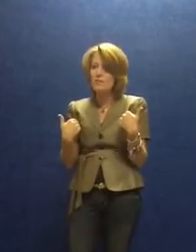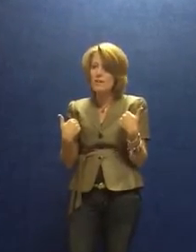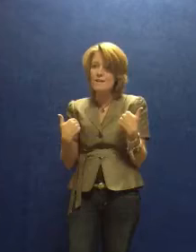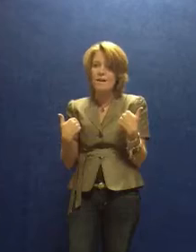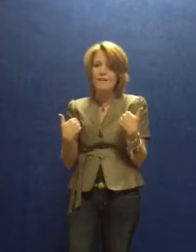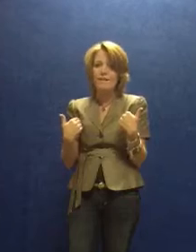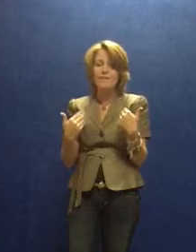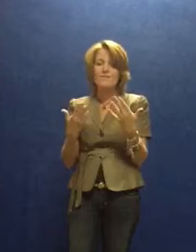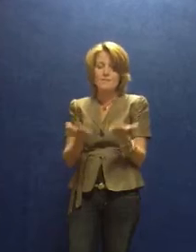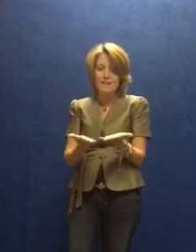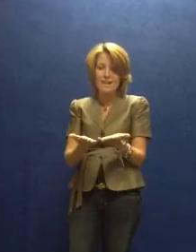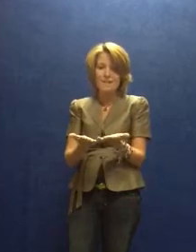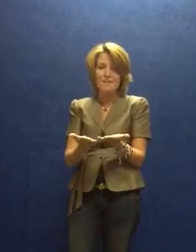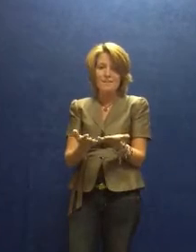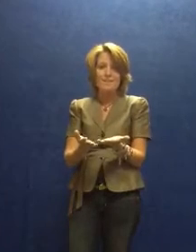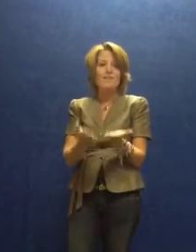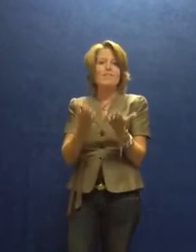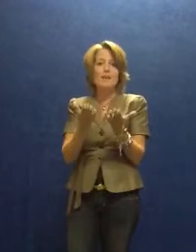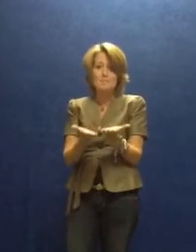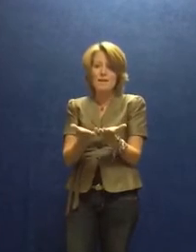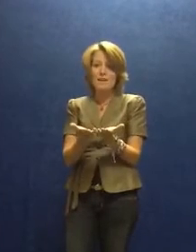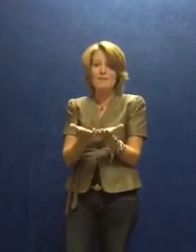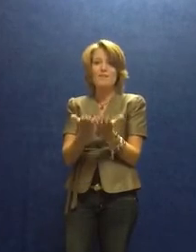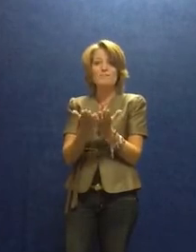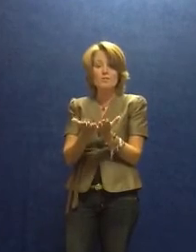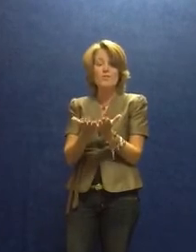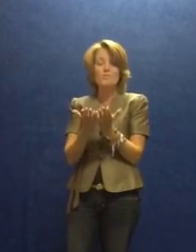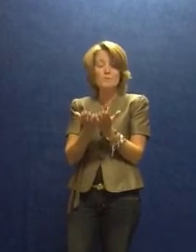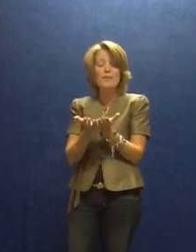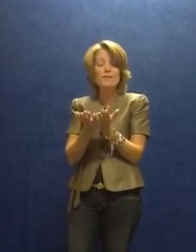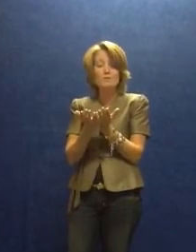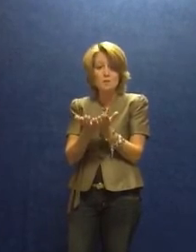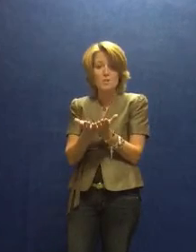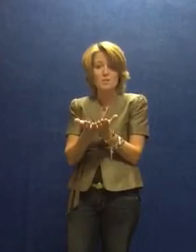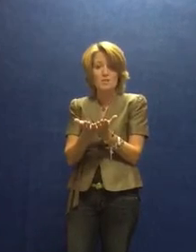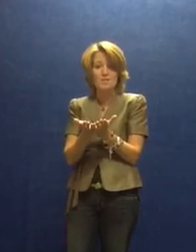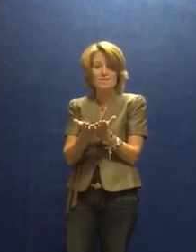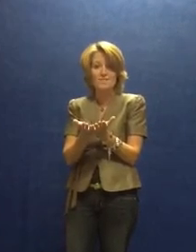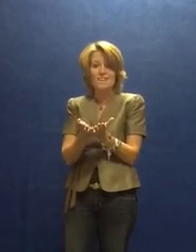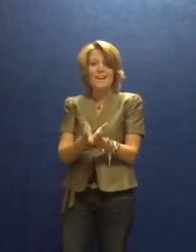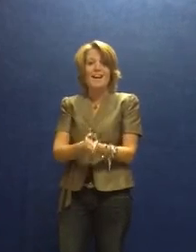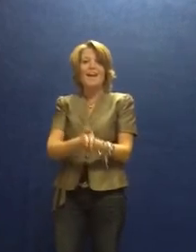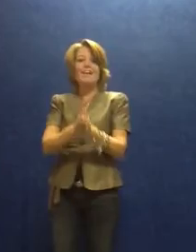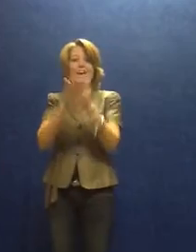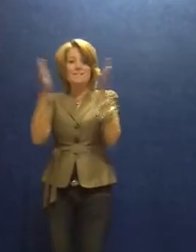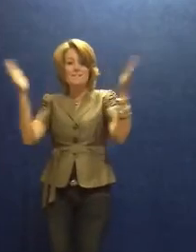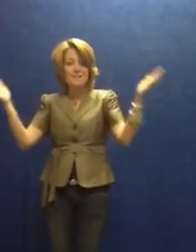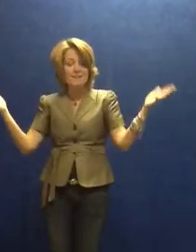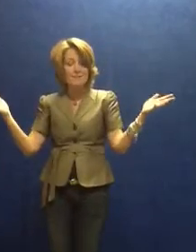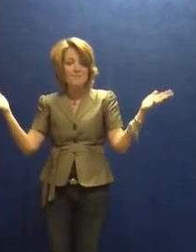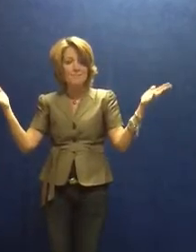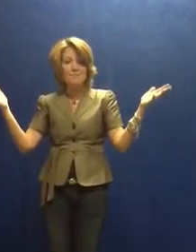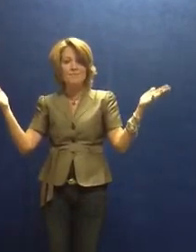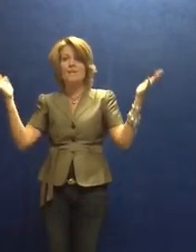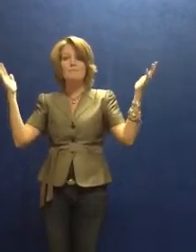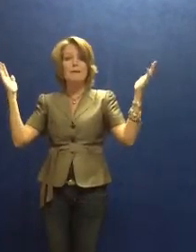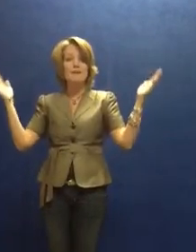reader. Together. They made their first Play-Doh sculpture. And as a team, they made